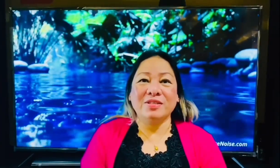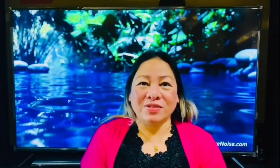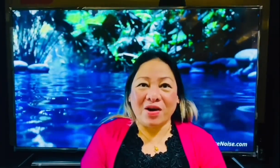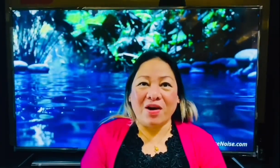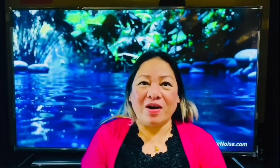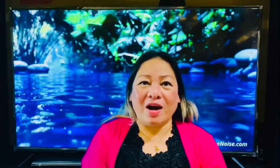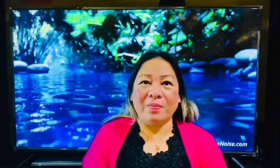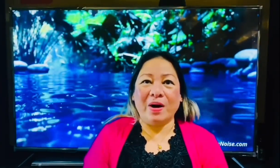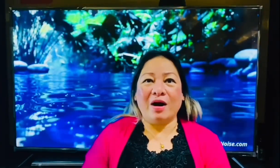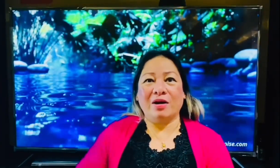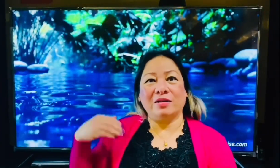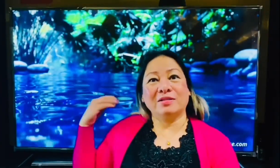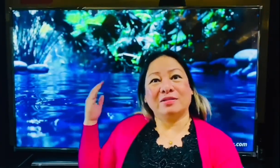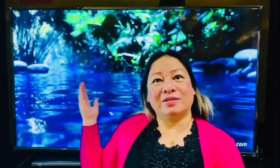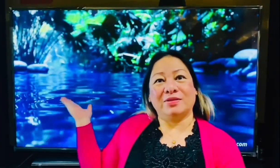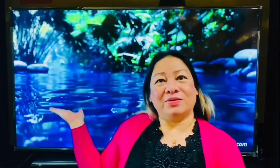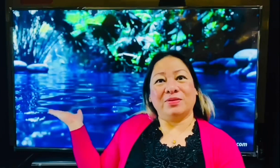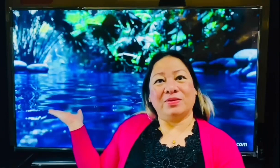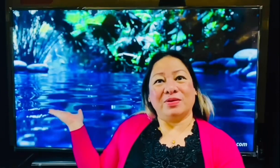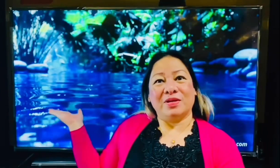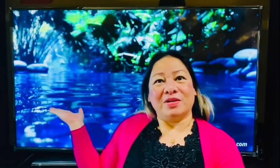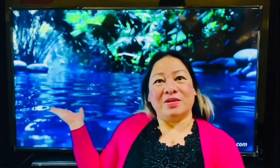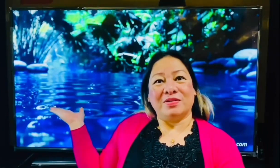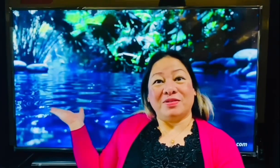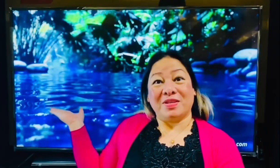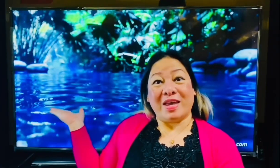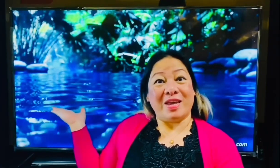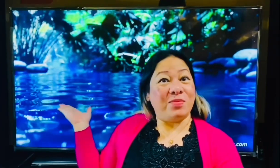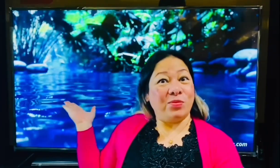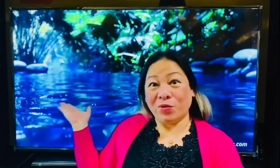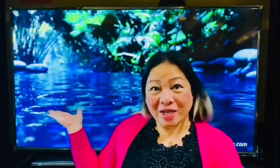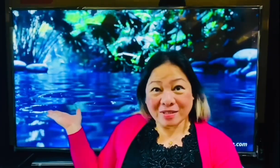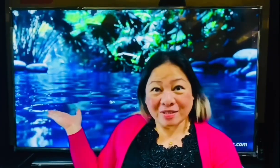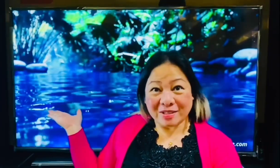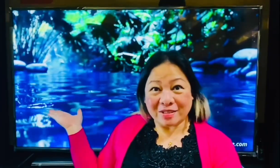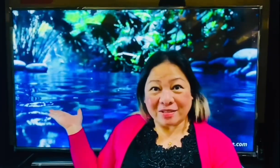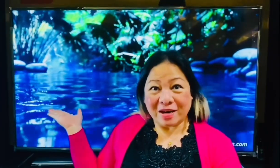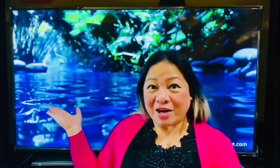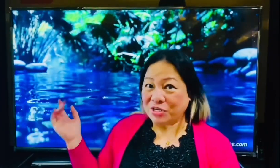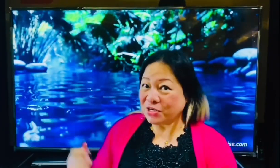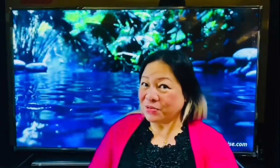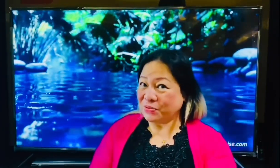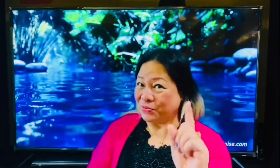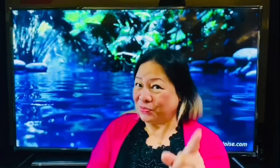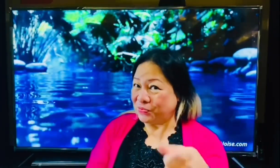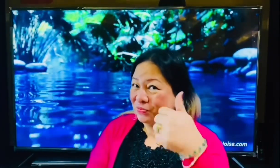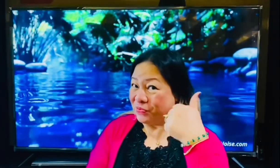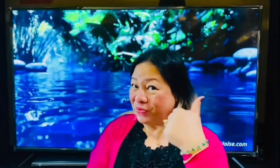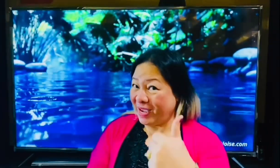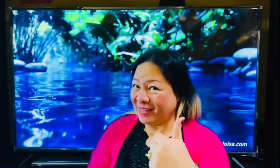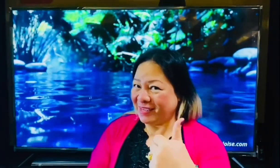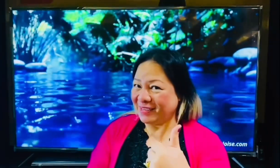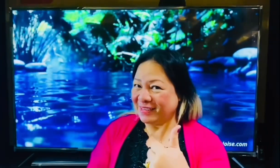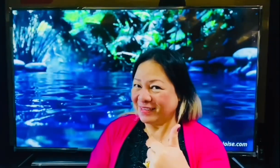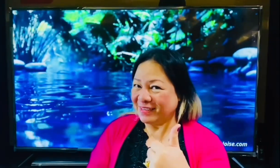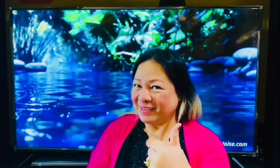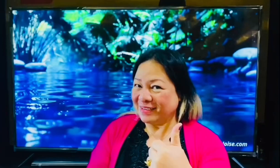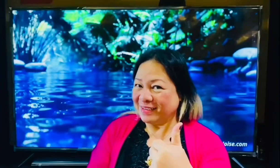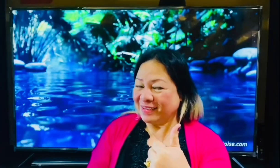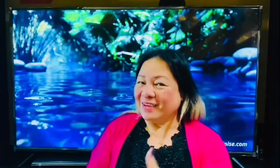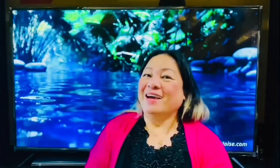to learn a song about save water are you ready